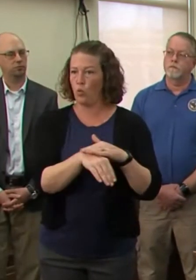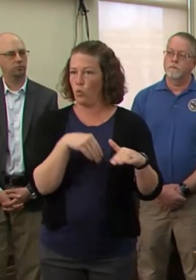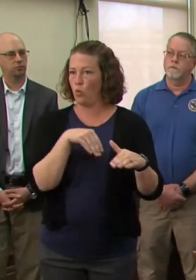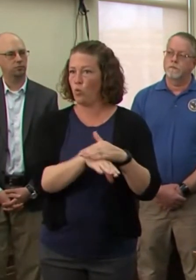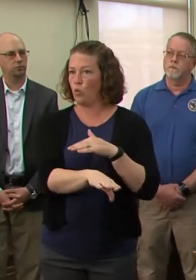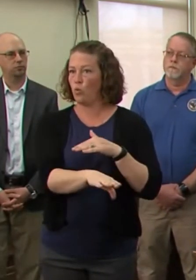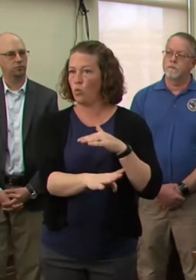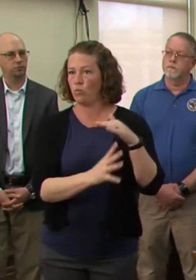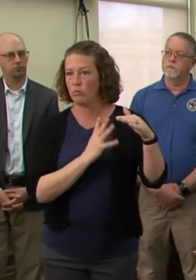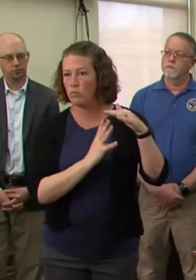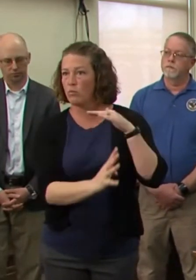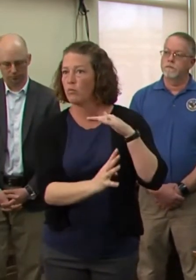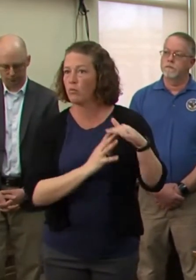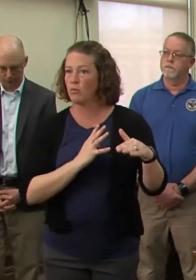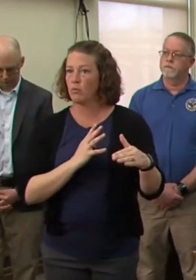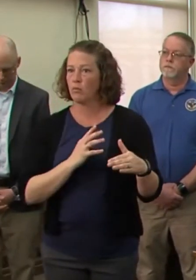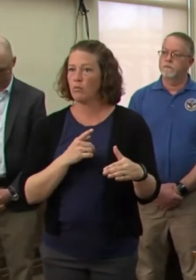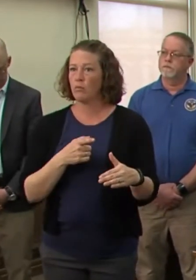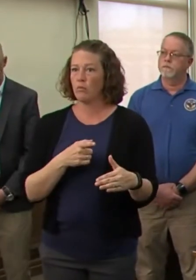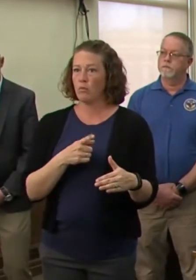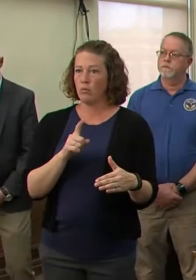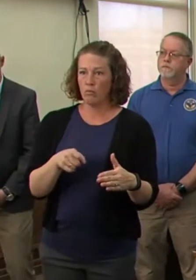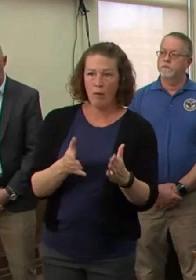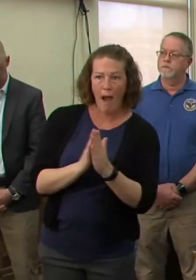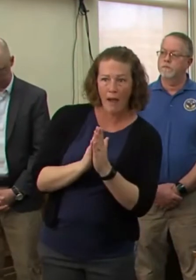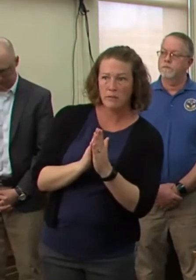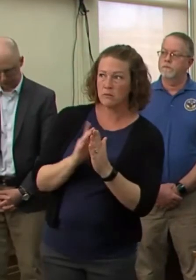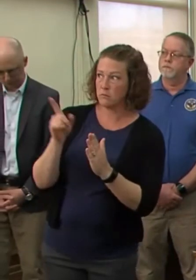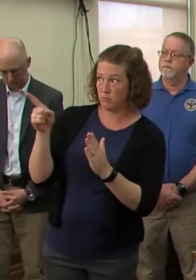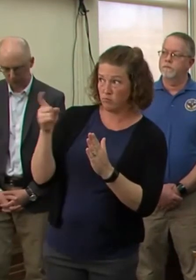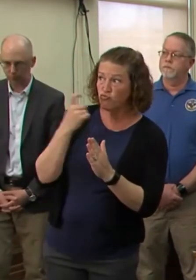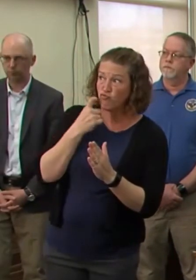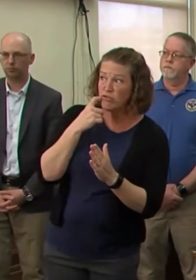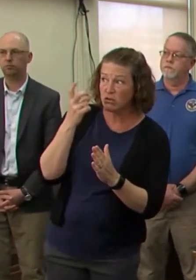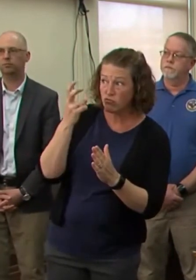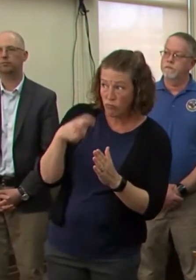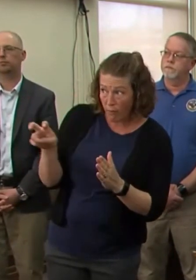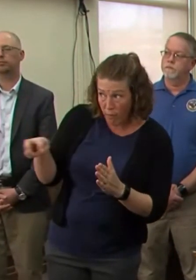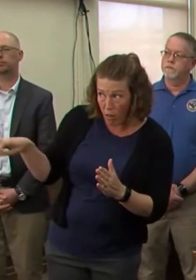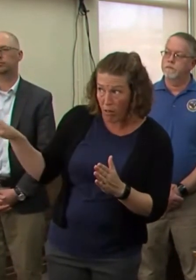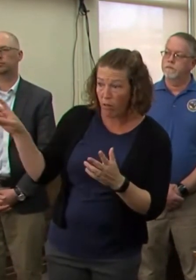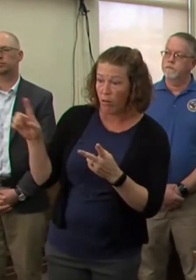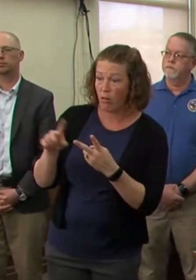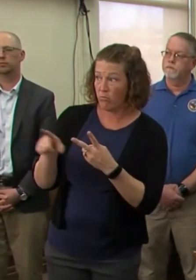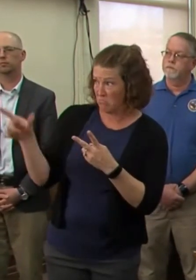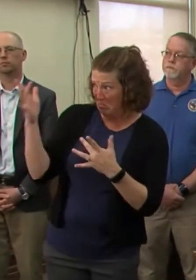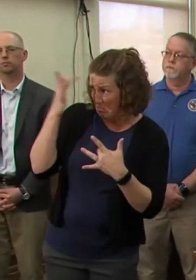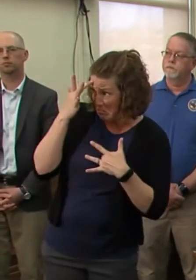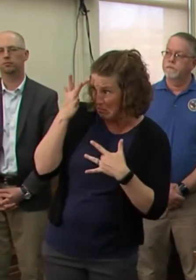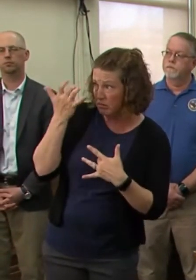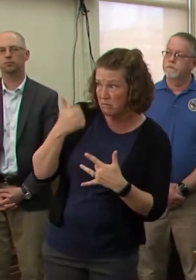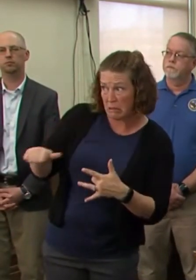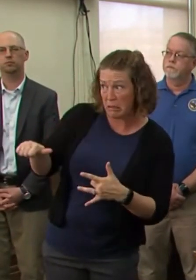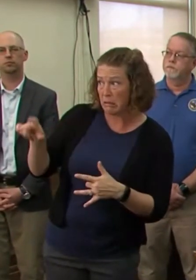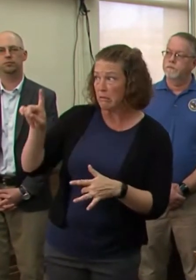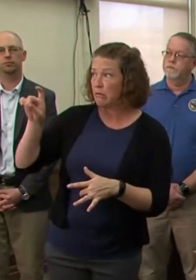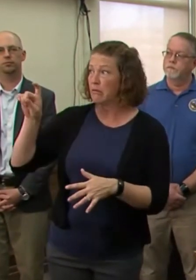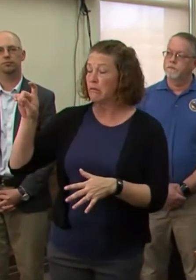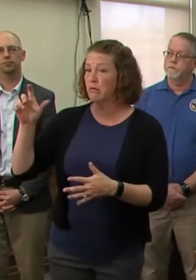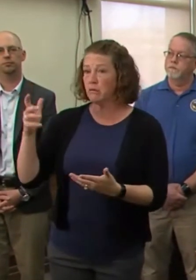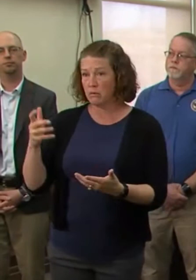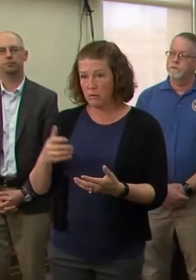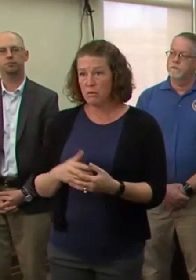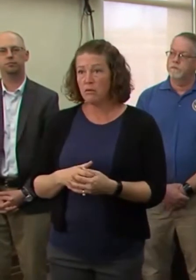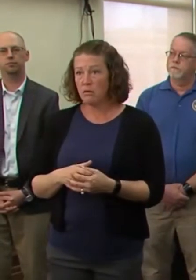traveling or if they have any symptoms and so on. Um, we don't want this to happen at any of our facilities across the state, private or